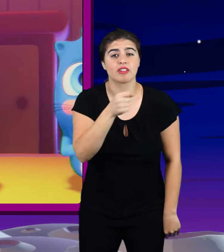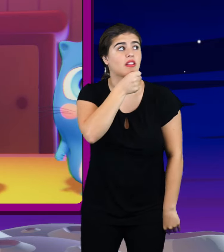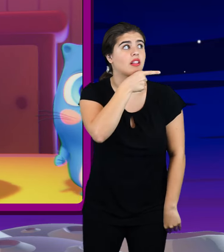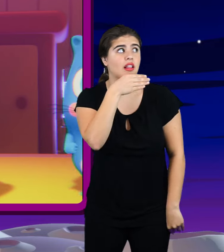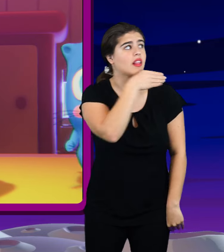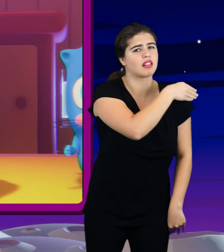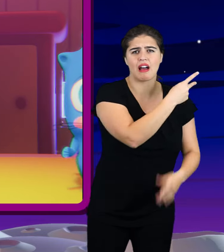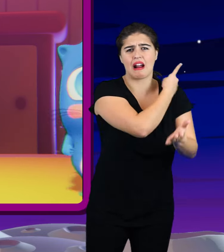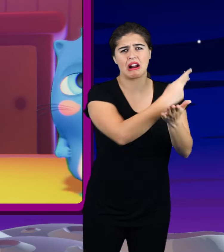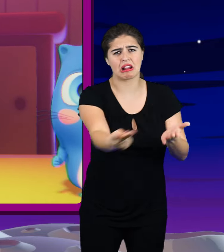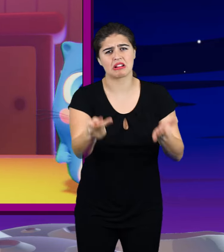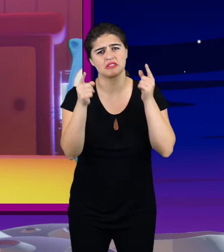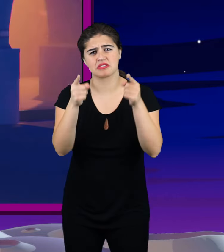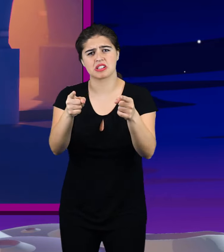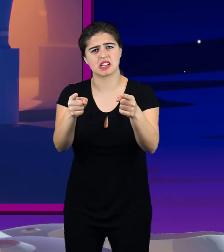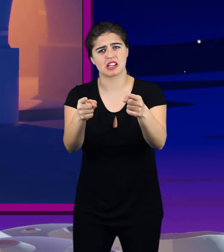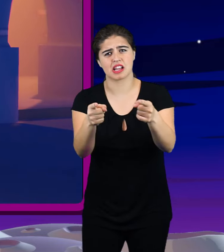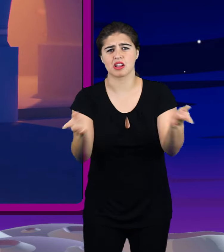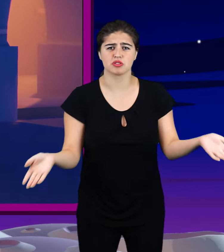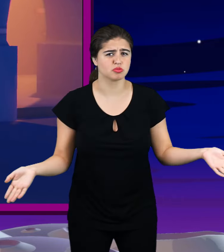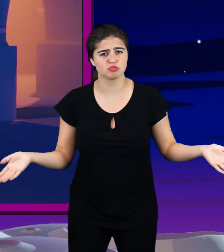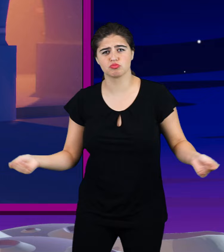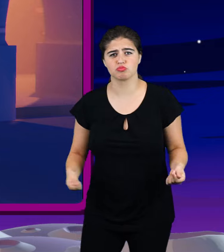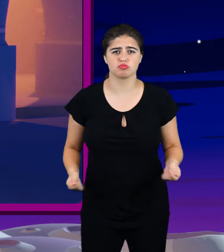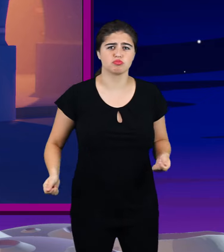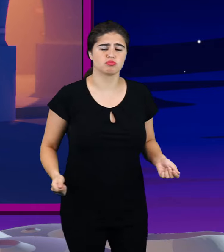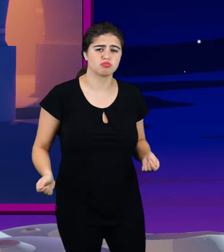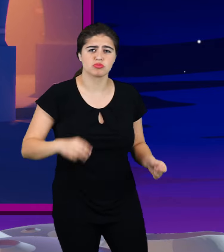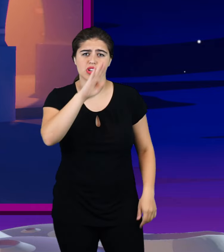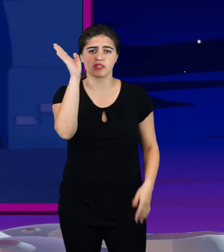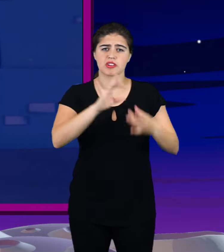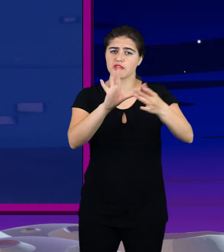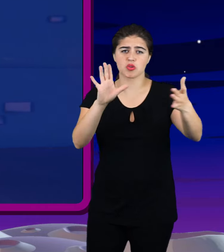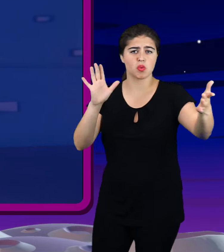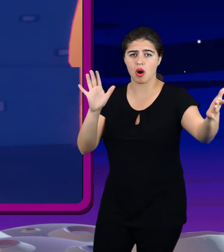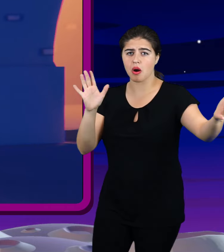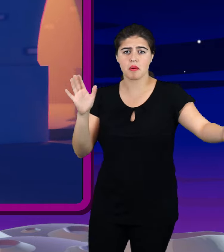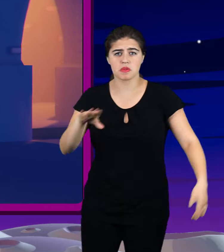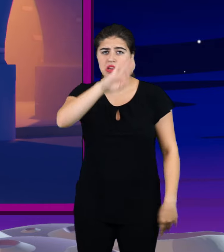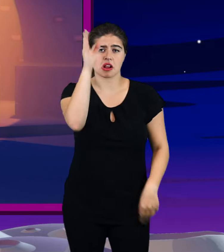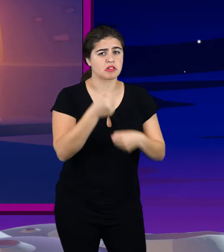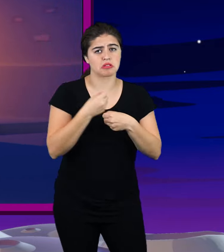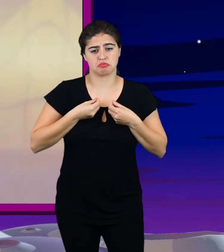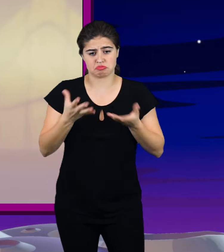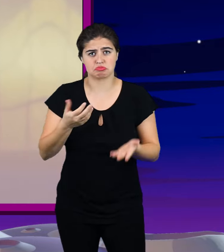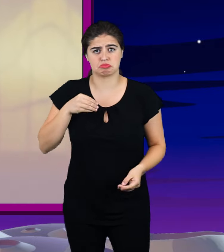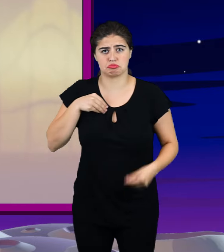tell a lie It'll tell you Never gonna give you up Never gonna let you down